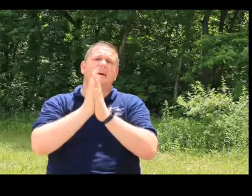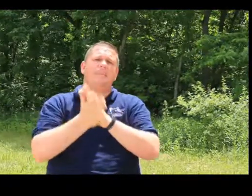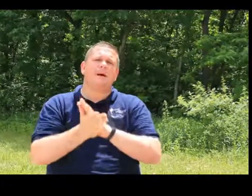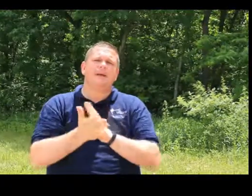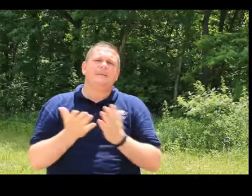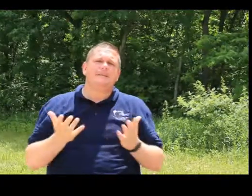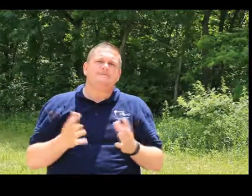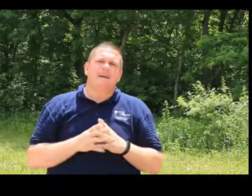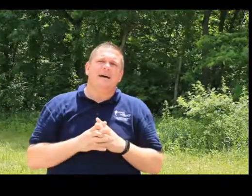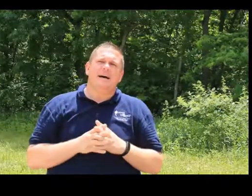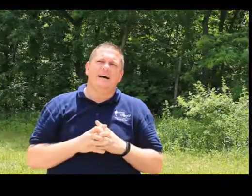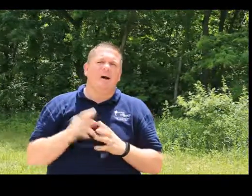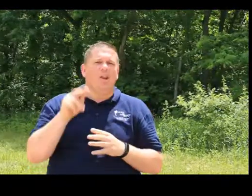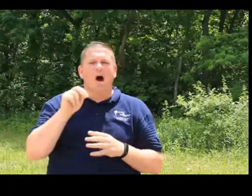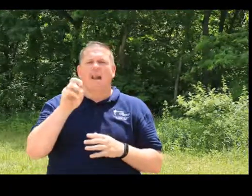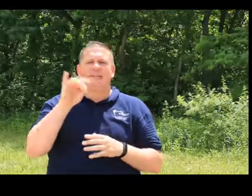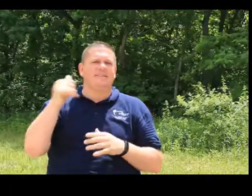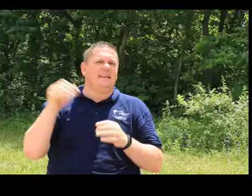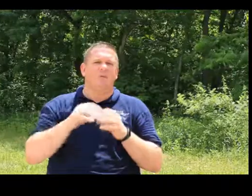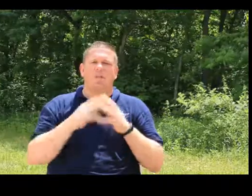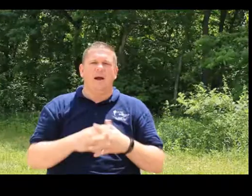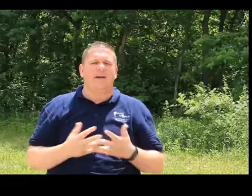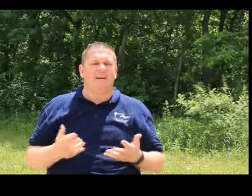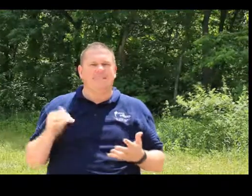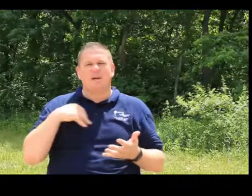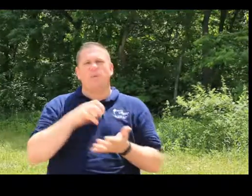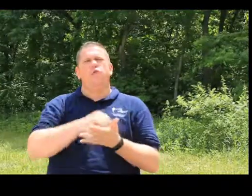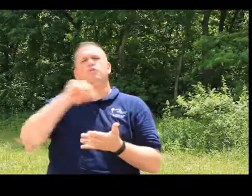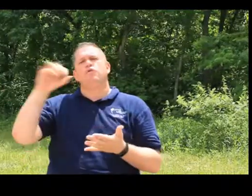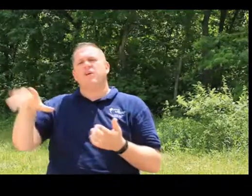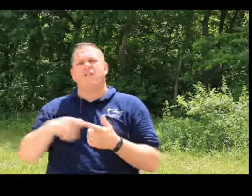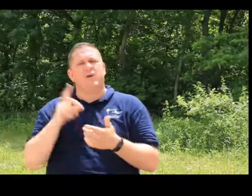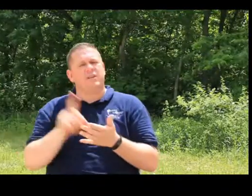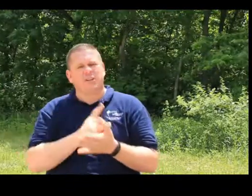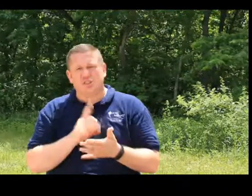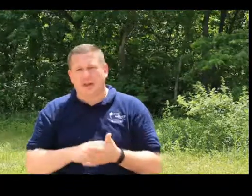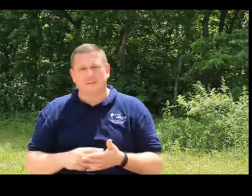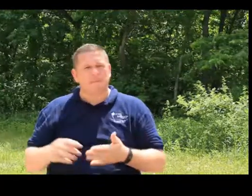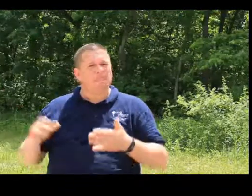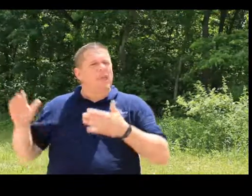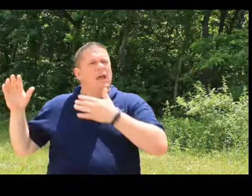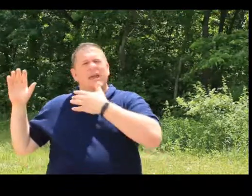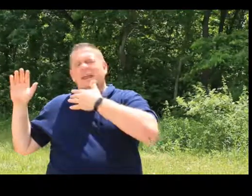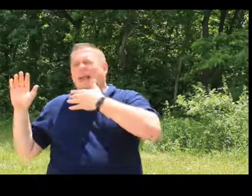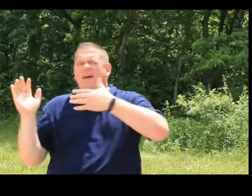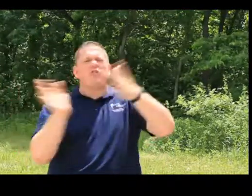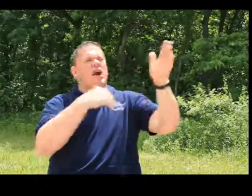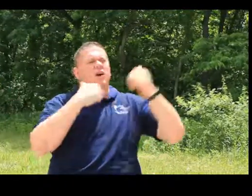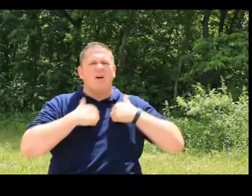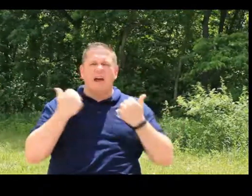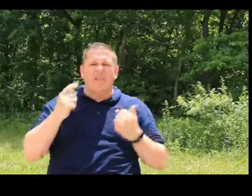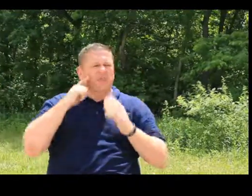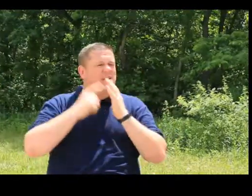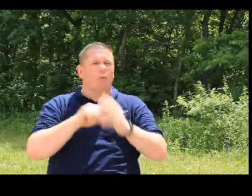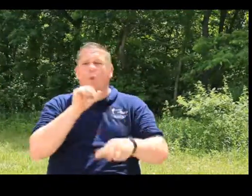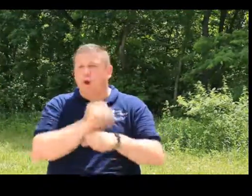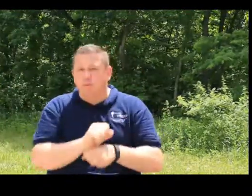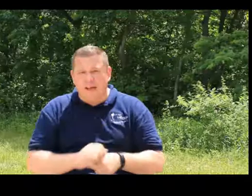a non-entity anymore in America. It seems like we've removed that from our dictionaries. In every area of our life, for example, the workplace,